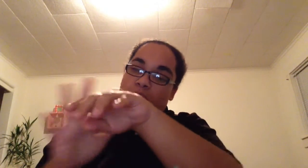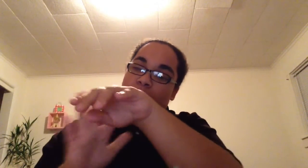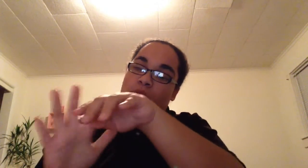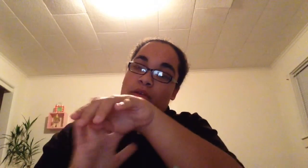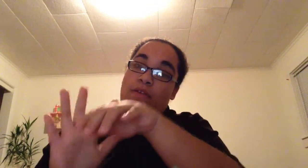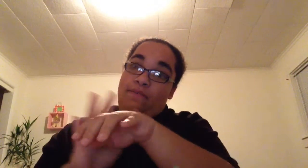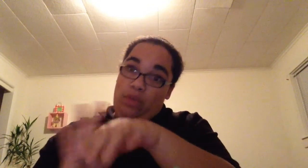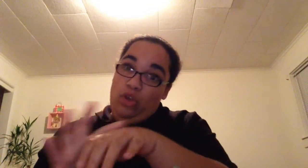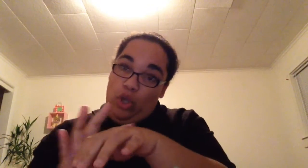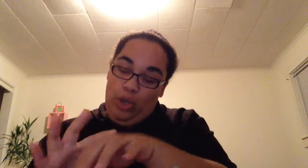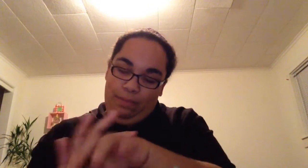smells good